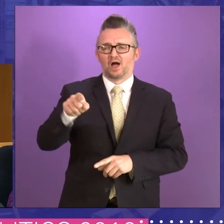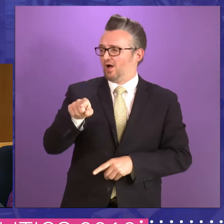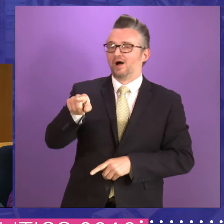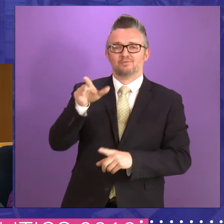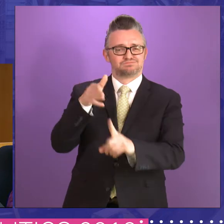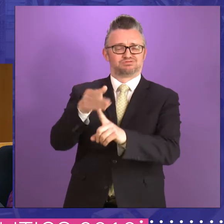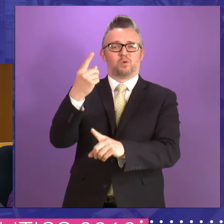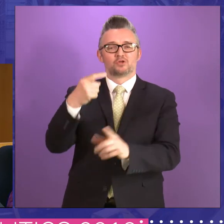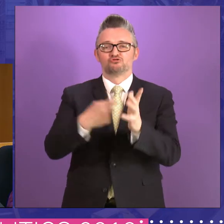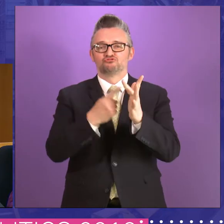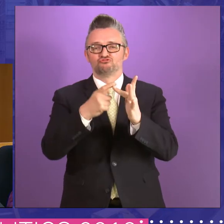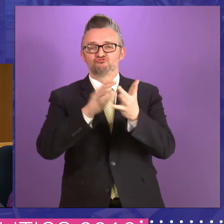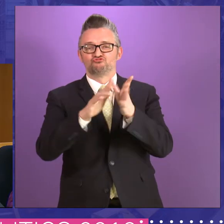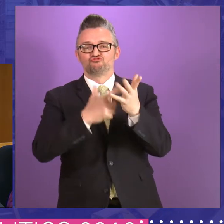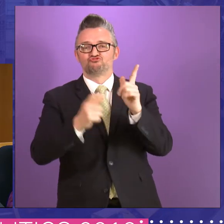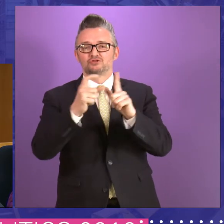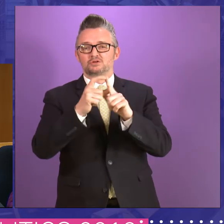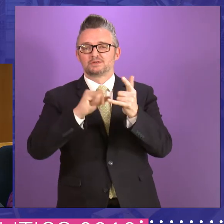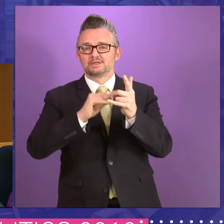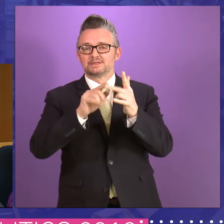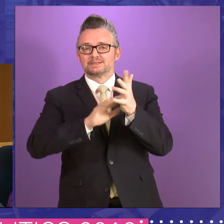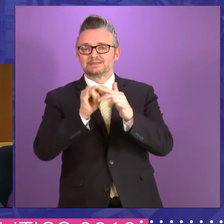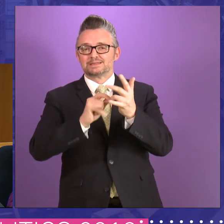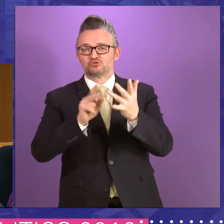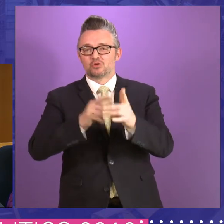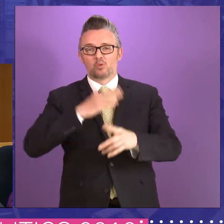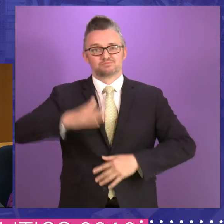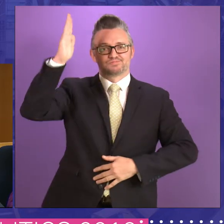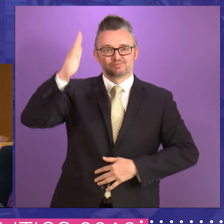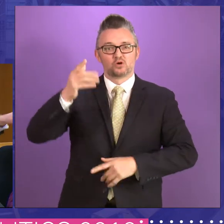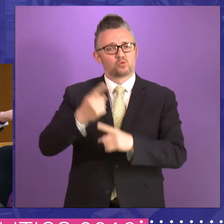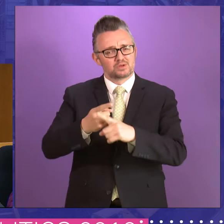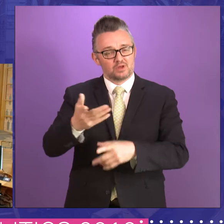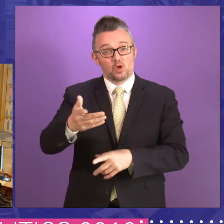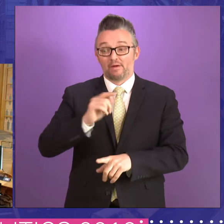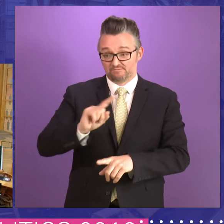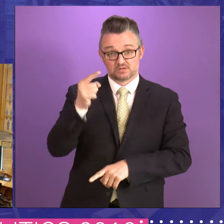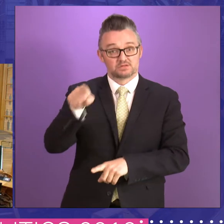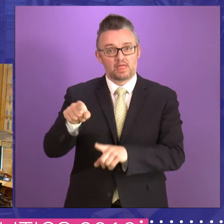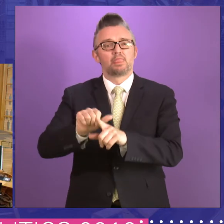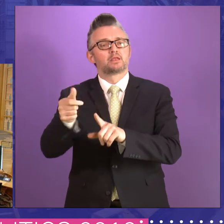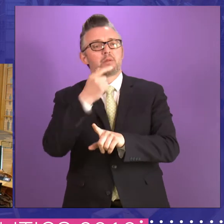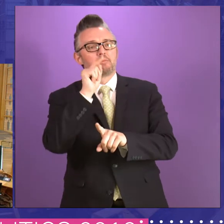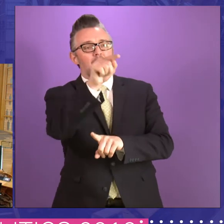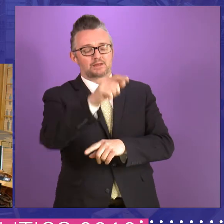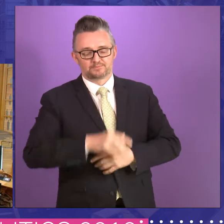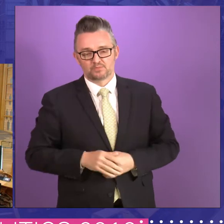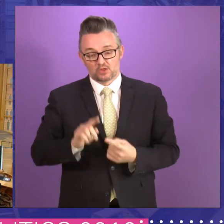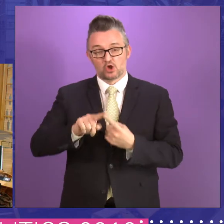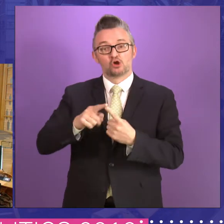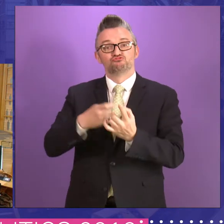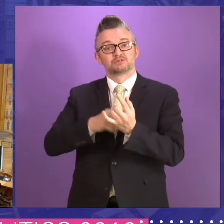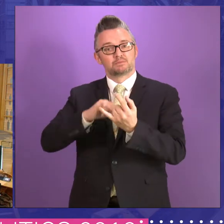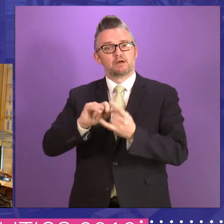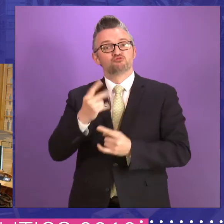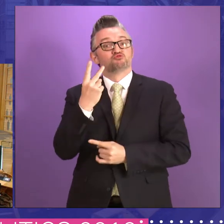Simpson's straight in with his hand up there. So anybody that wants to catch my eye, uh, please do so. I'll take Richard Simpson and then I'll take the gentleman at back there. Richard. Two, two quick questions.